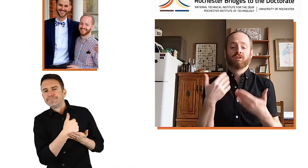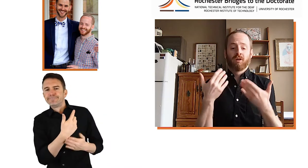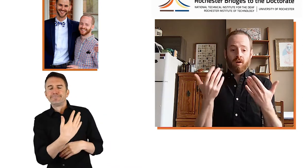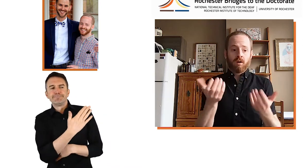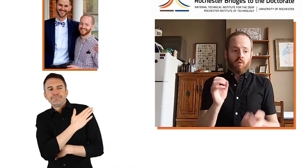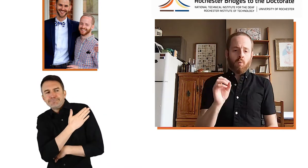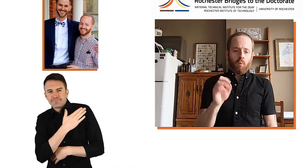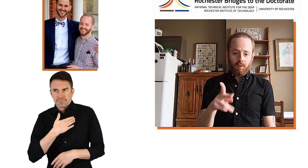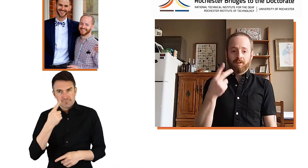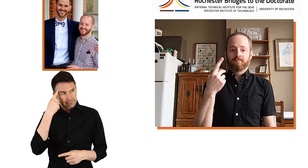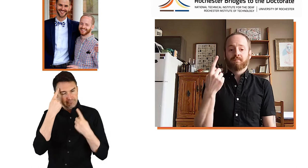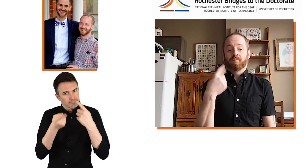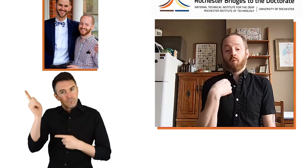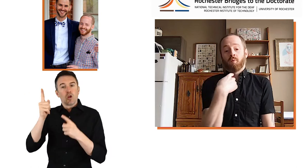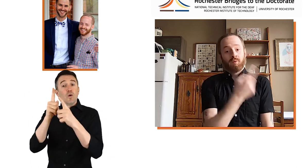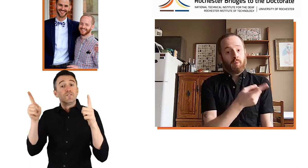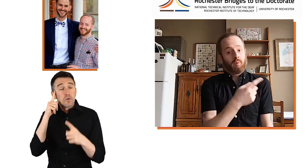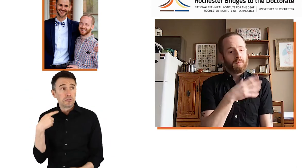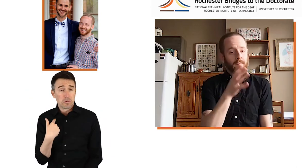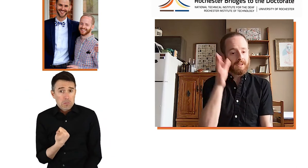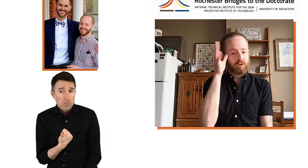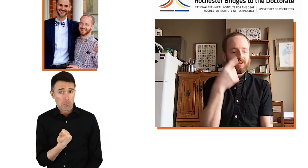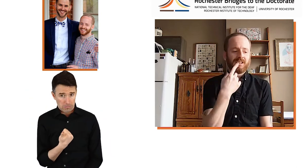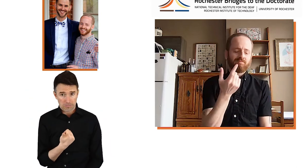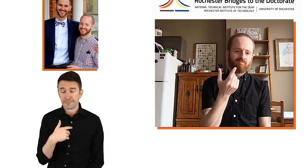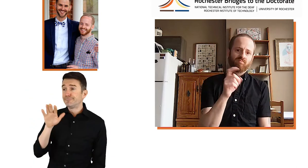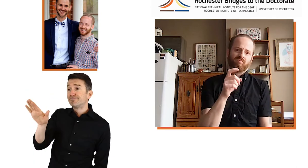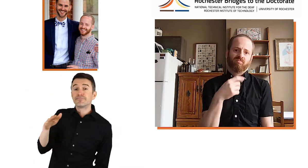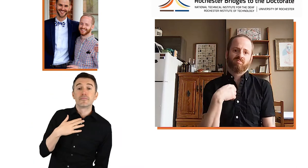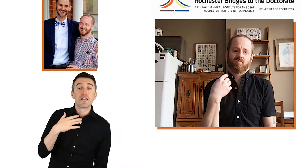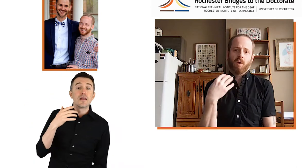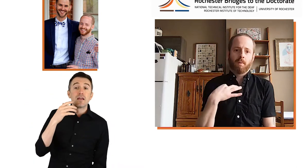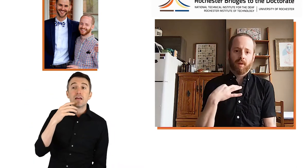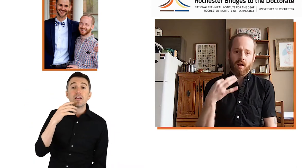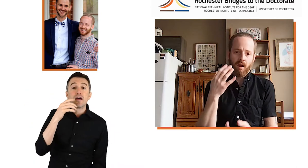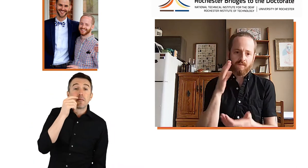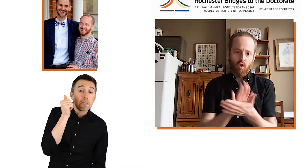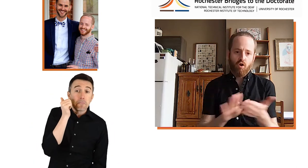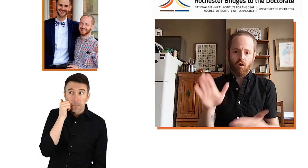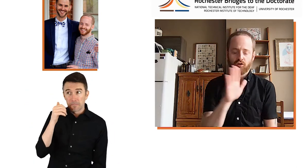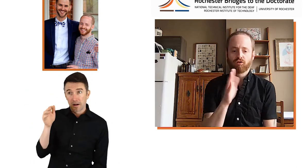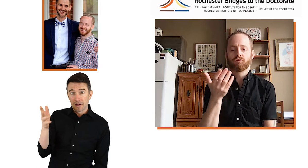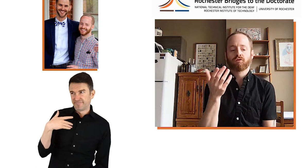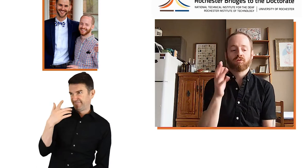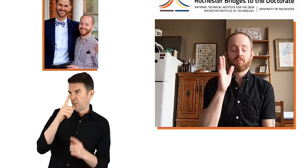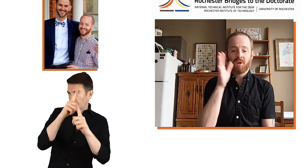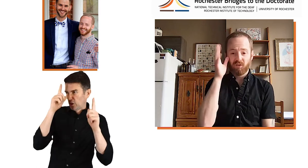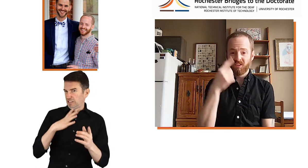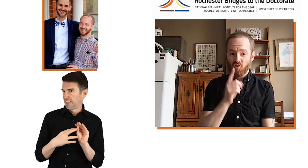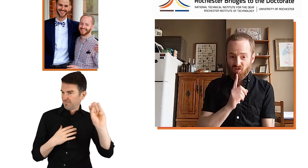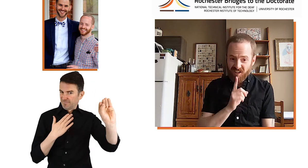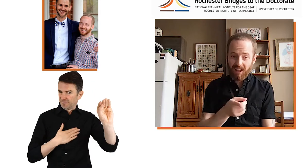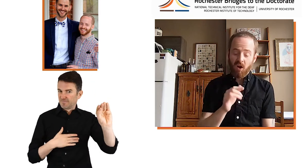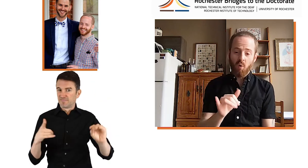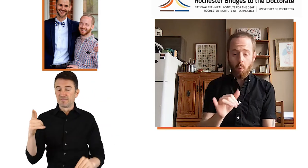go to college. I needed to pick one. So, I told my parents that I needed to apply for college.